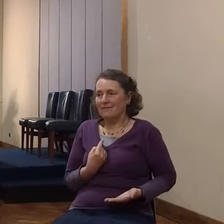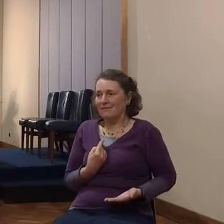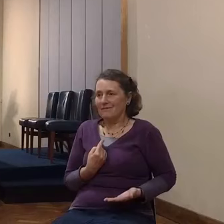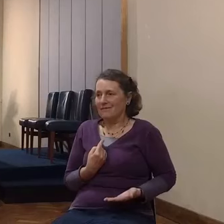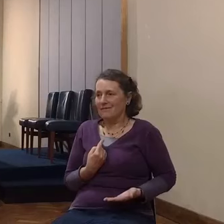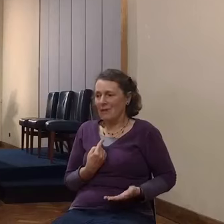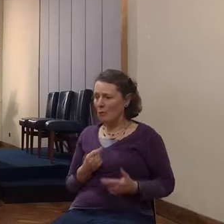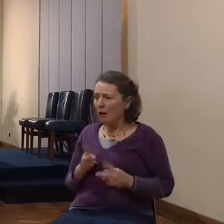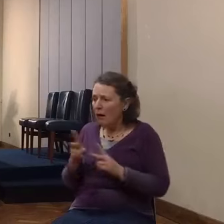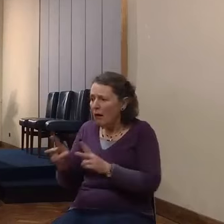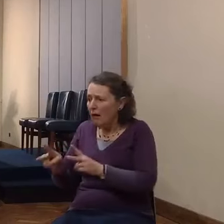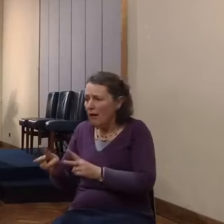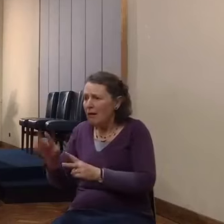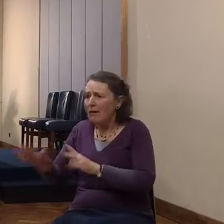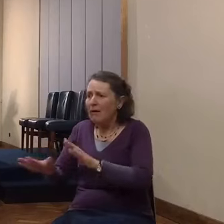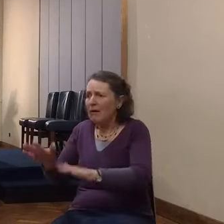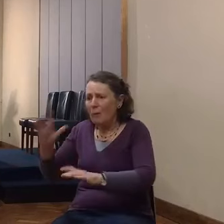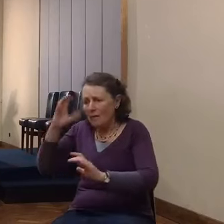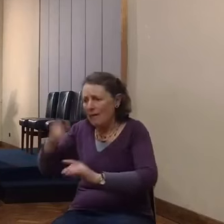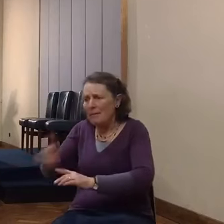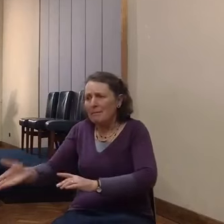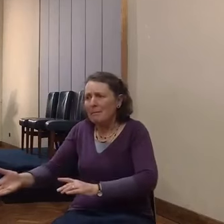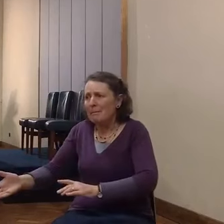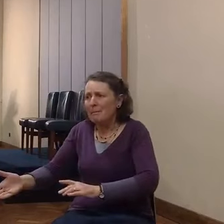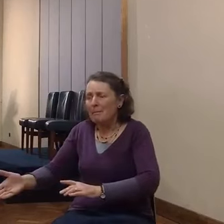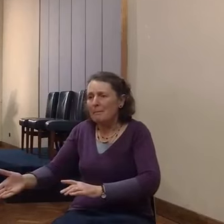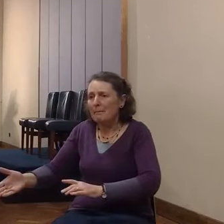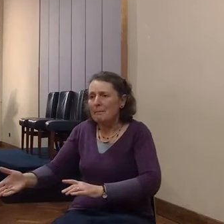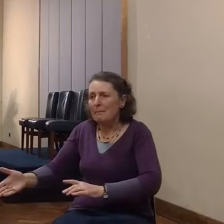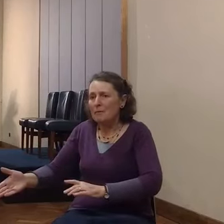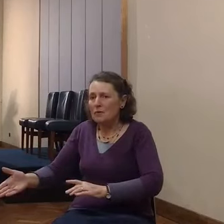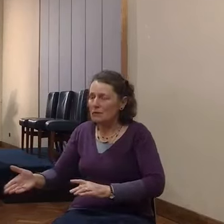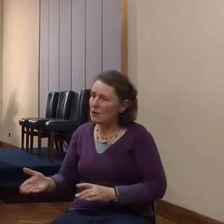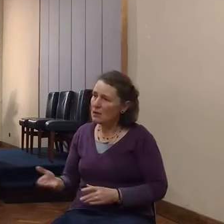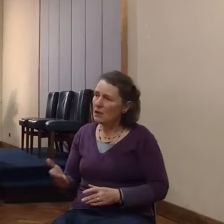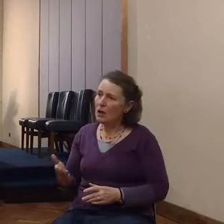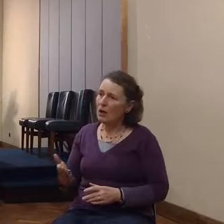others. True converts are always concerned about others,